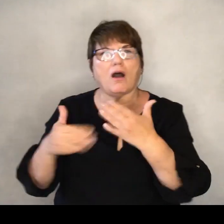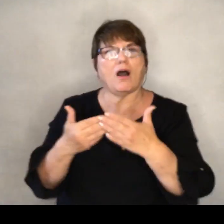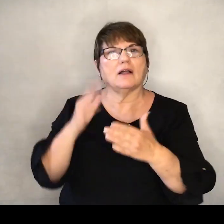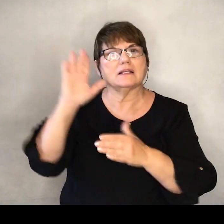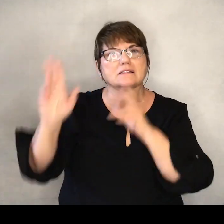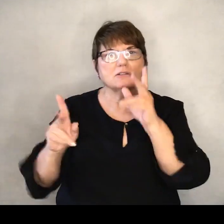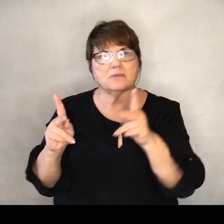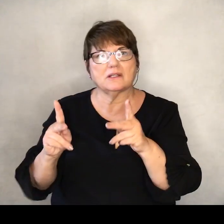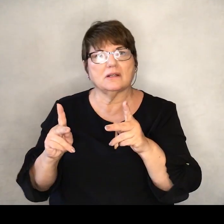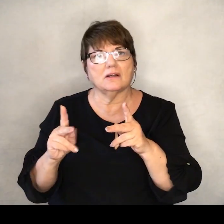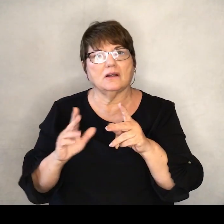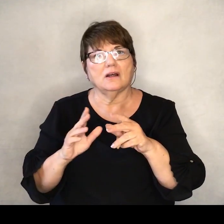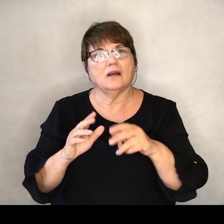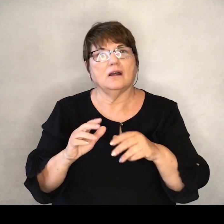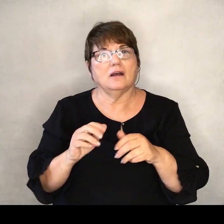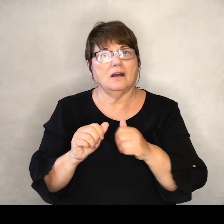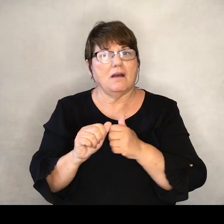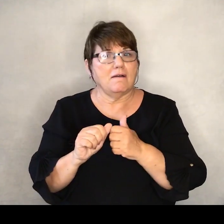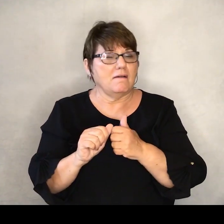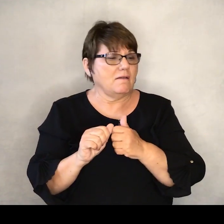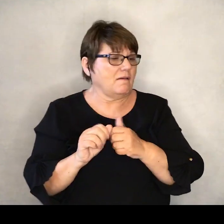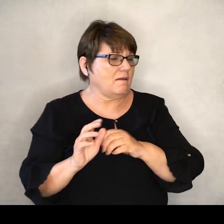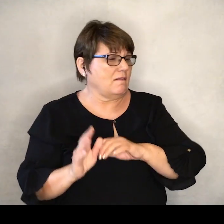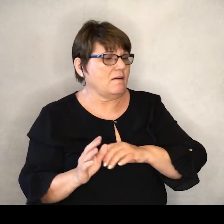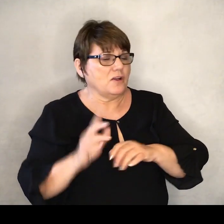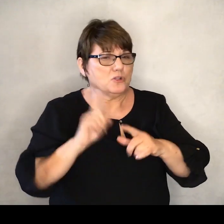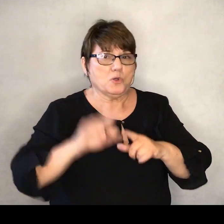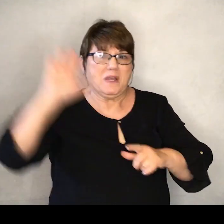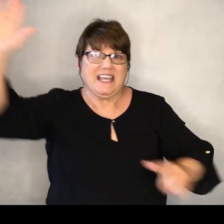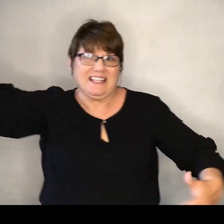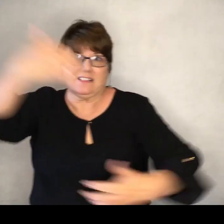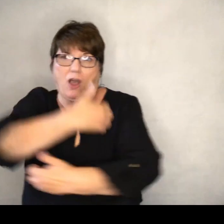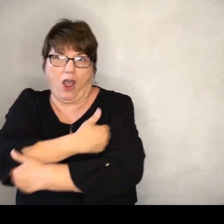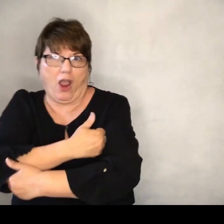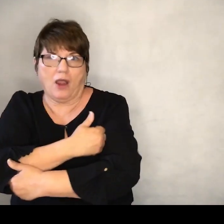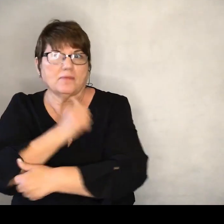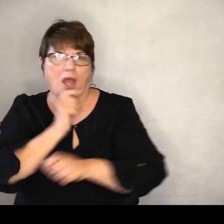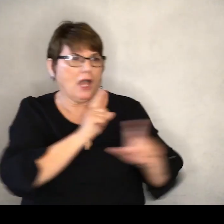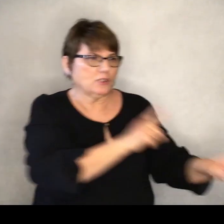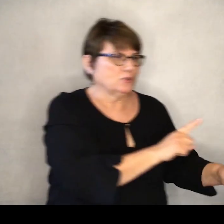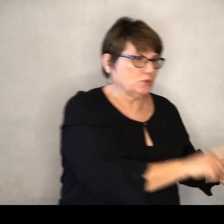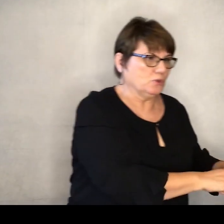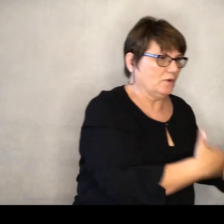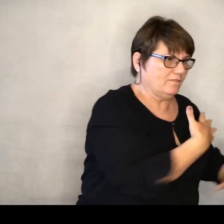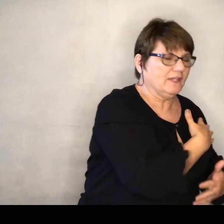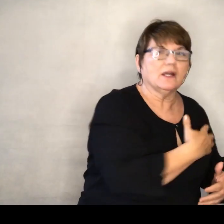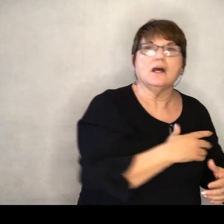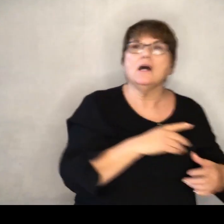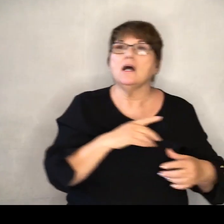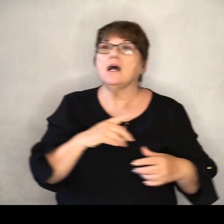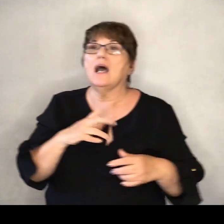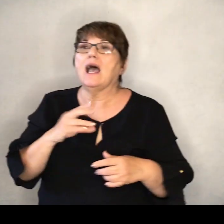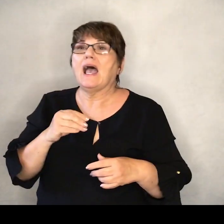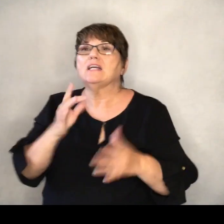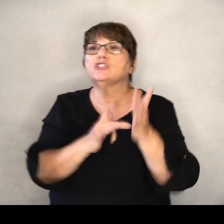Away from fear. Into his arms. And then into taking our place as